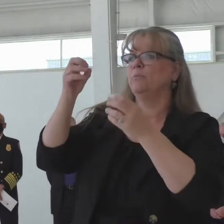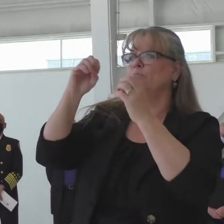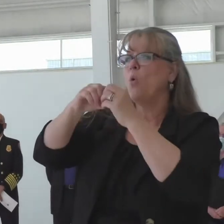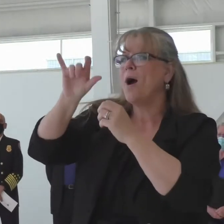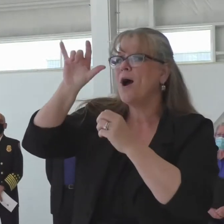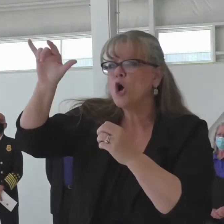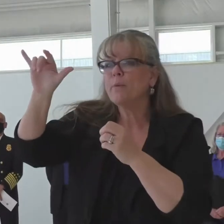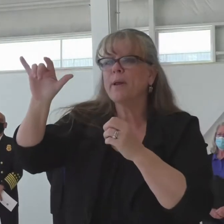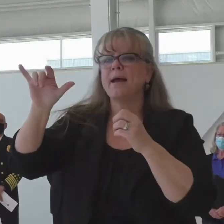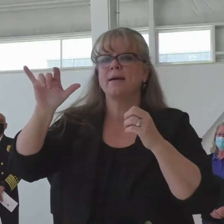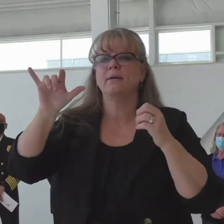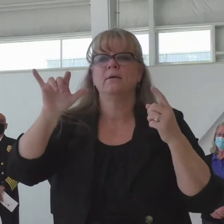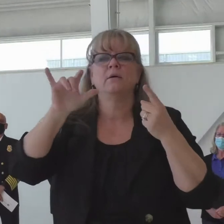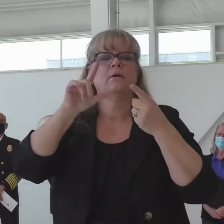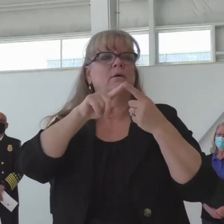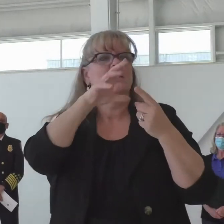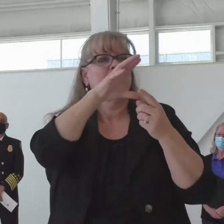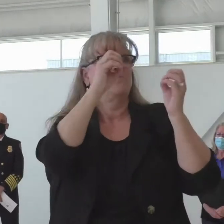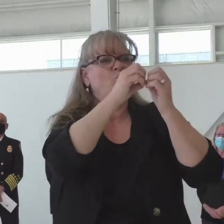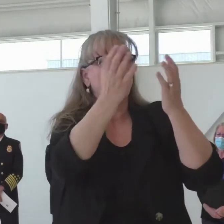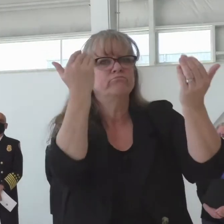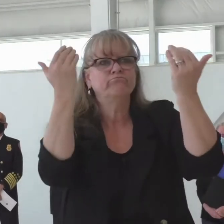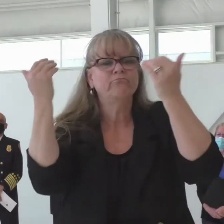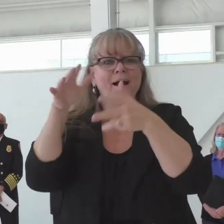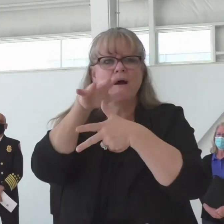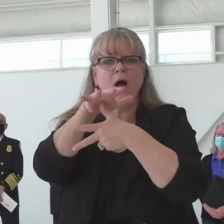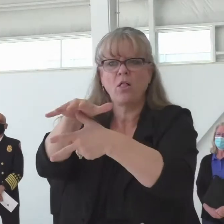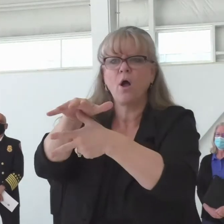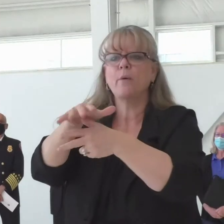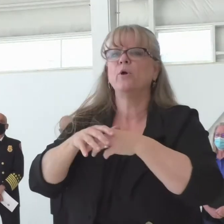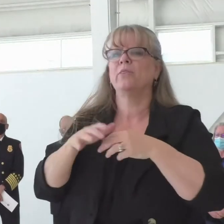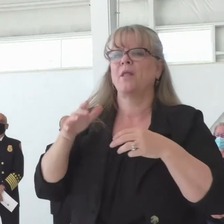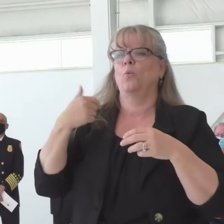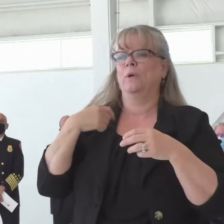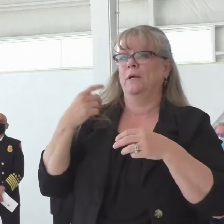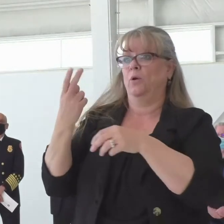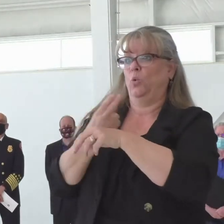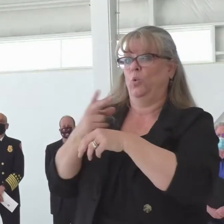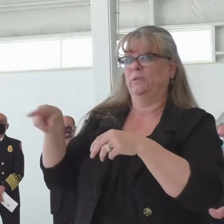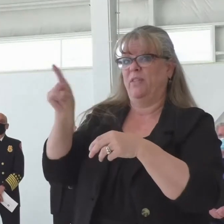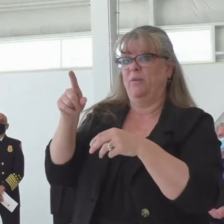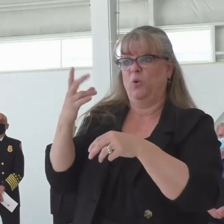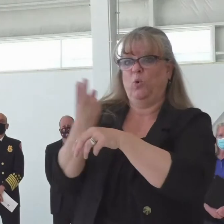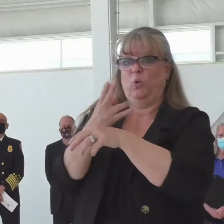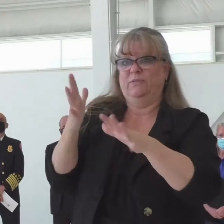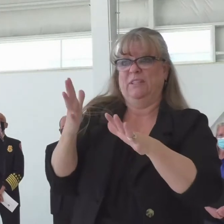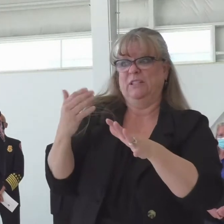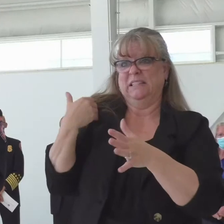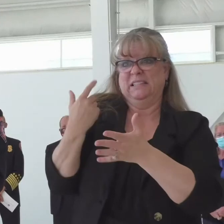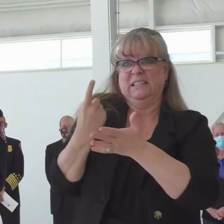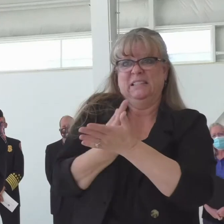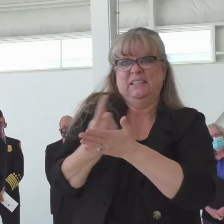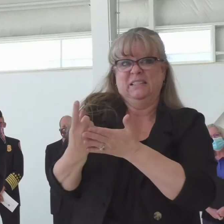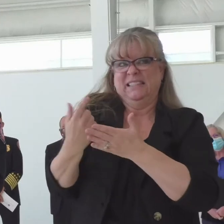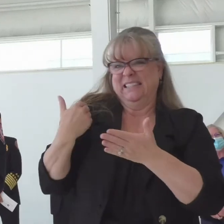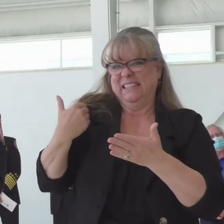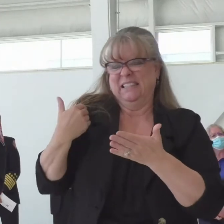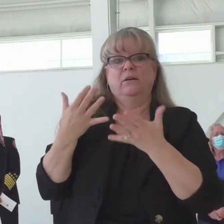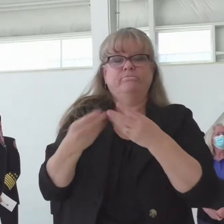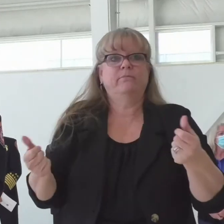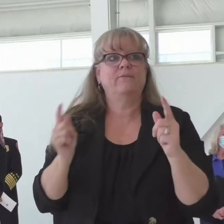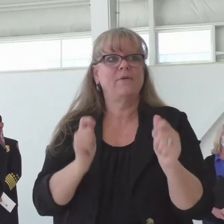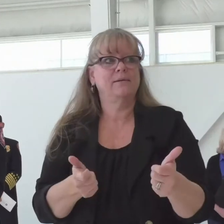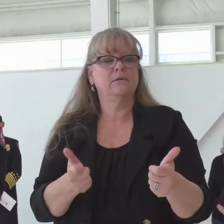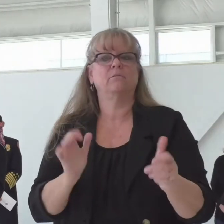as well, which again, we brought on early this year, and they've been fighting fire already this week. In following, I thought you had to know that, do you have a